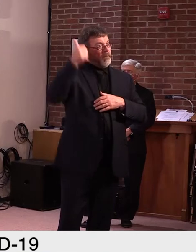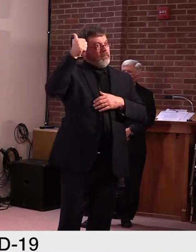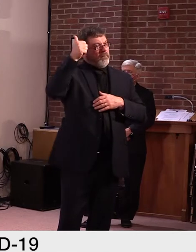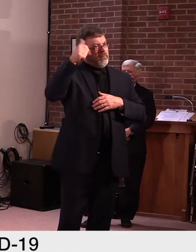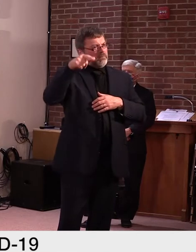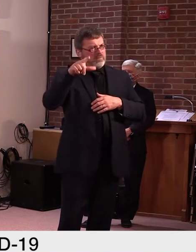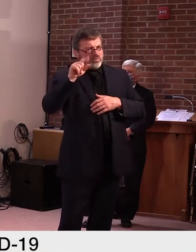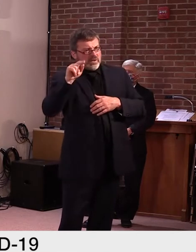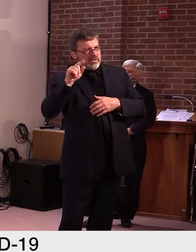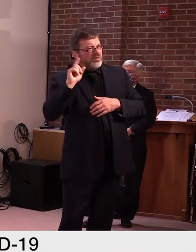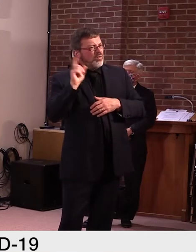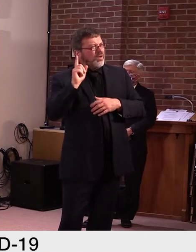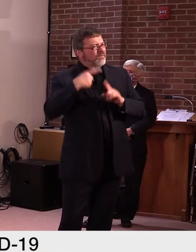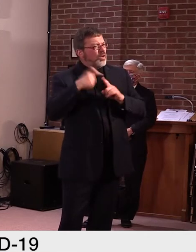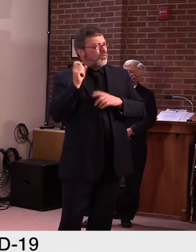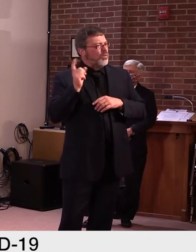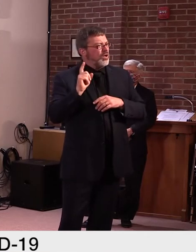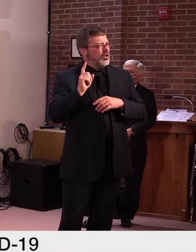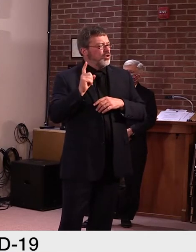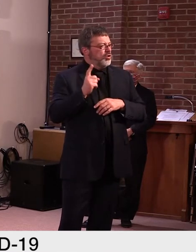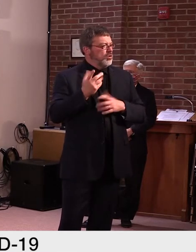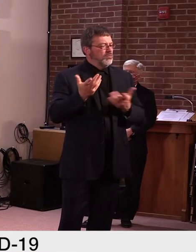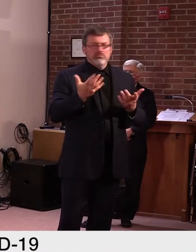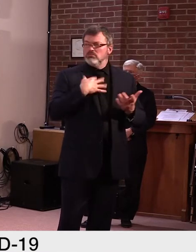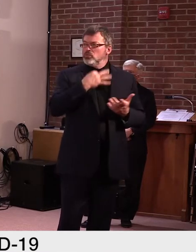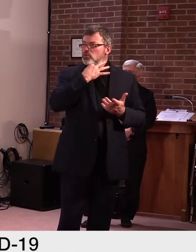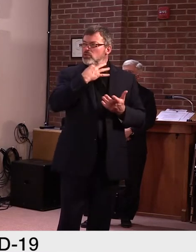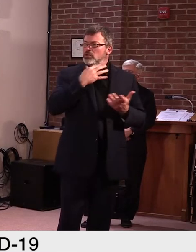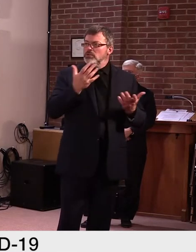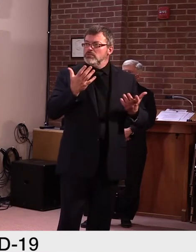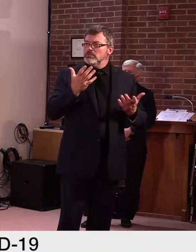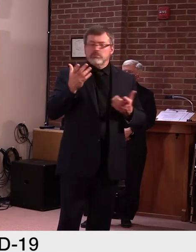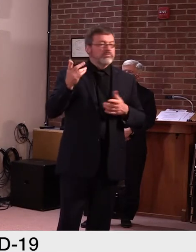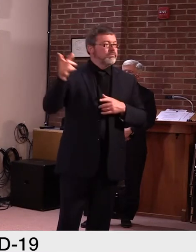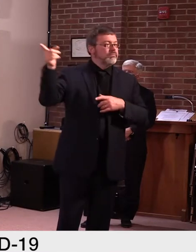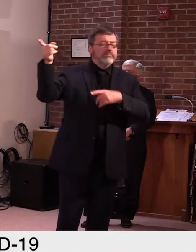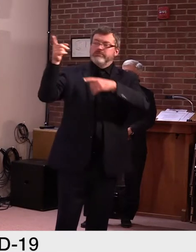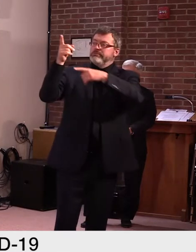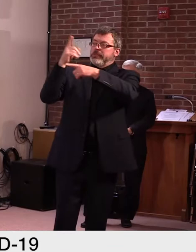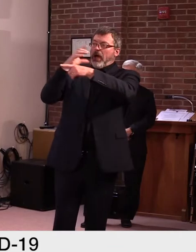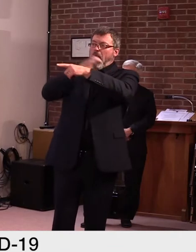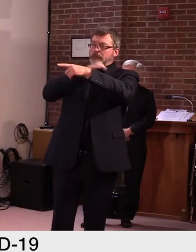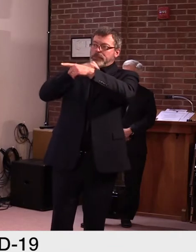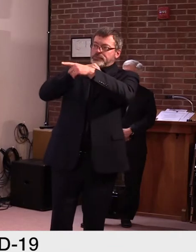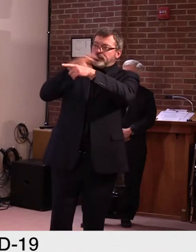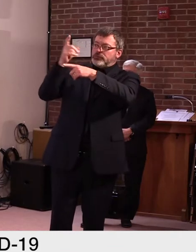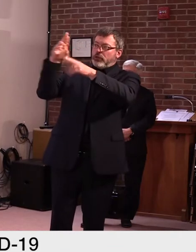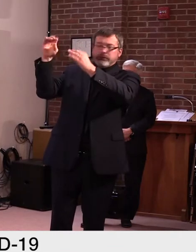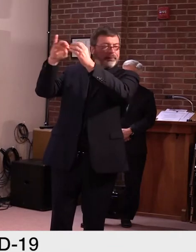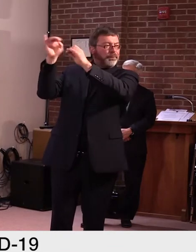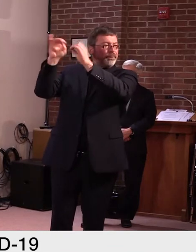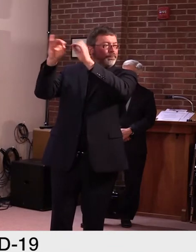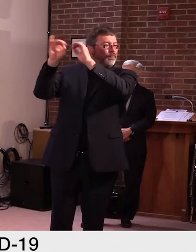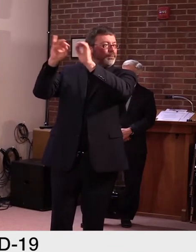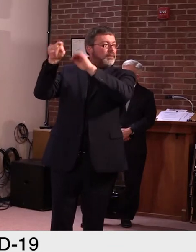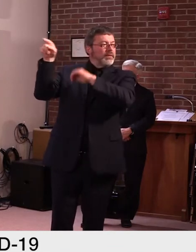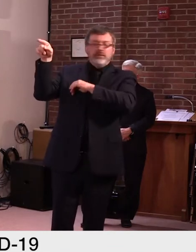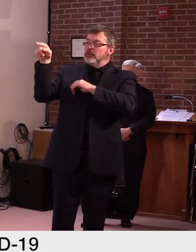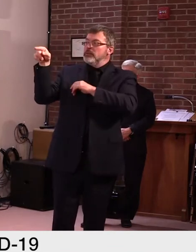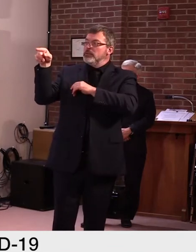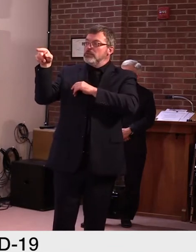I've, either Commissioner Peechek, uh, may weigh in as well, but, uh, the last Dr. Levine.